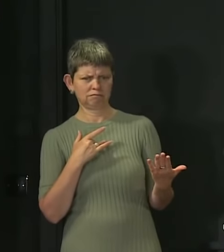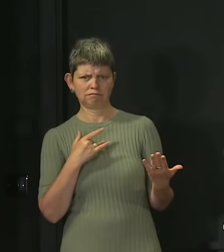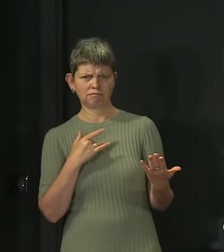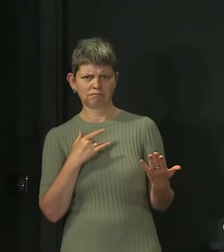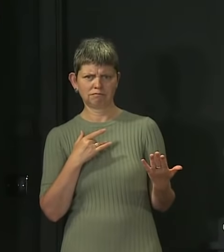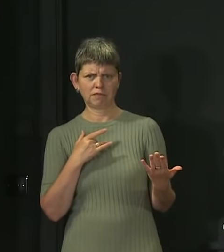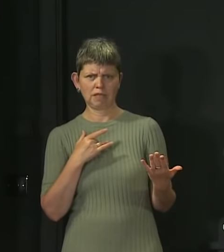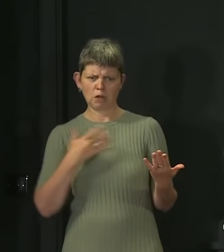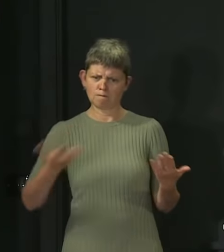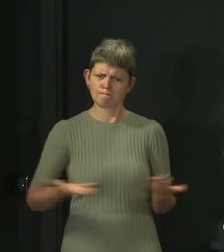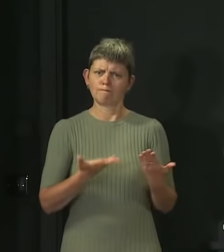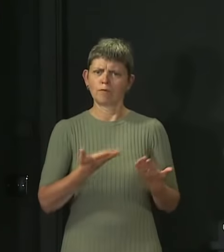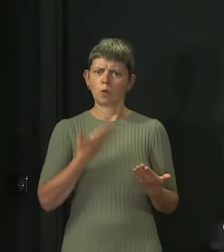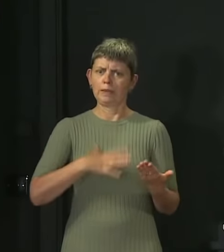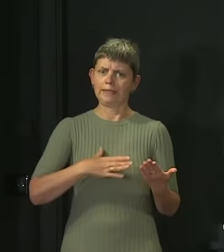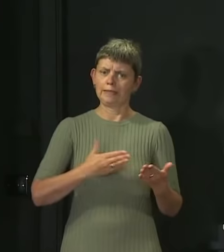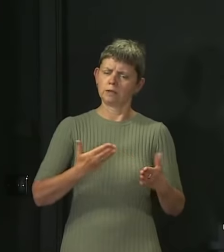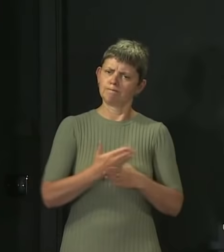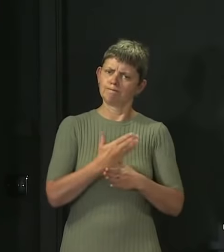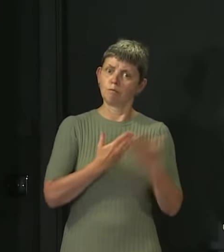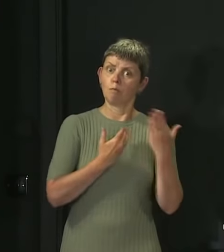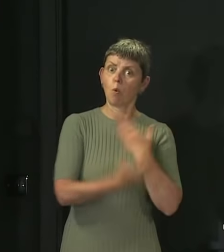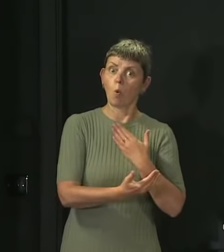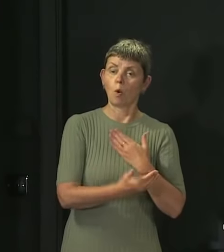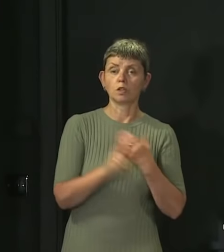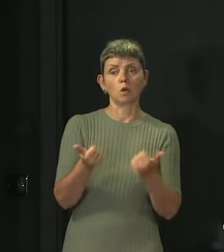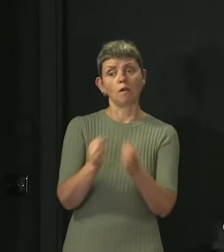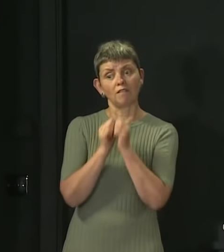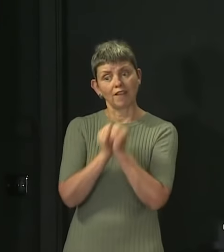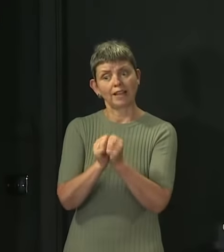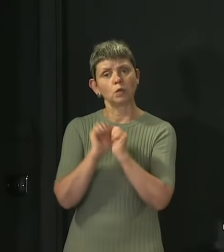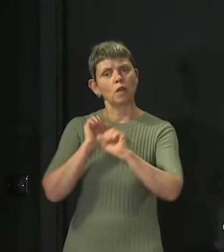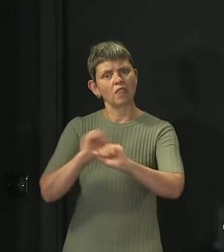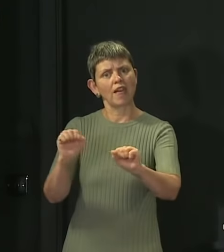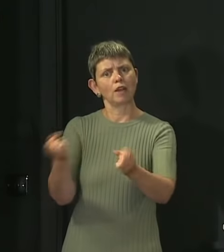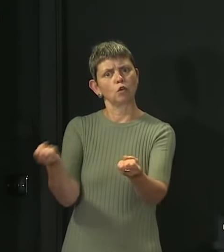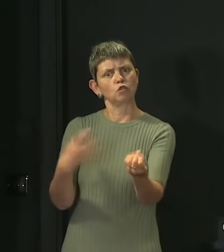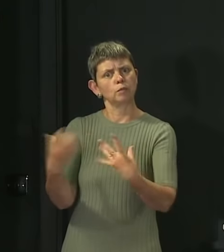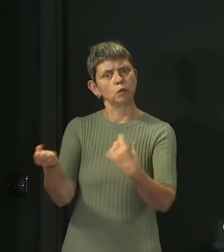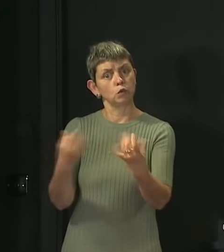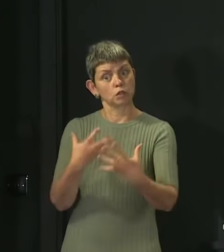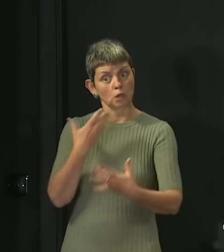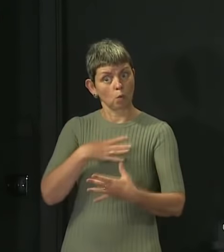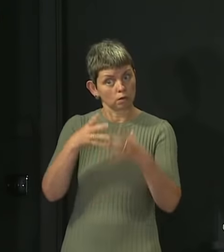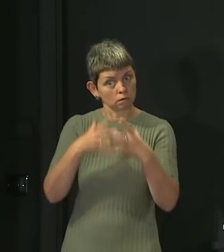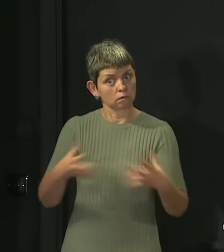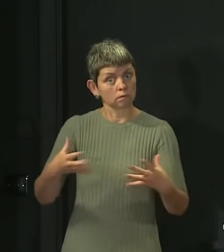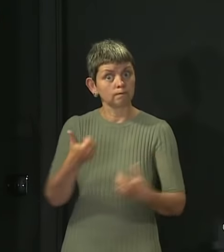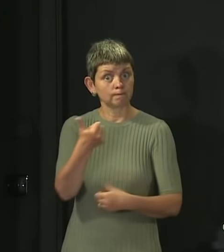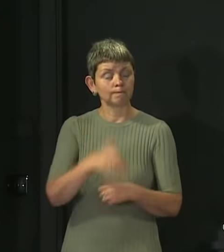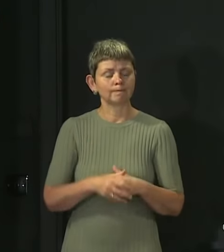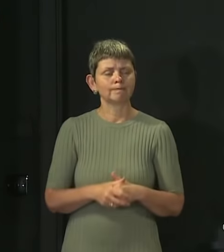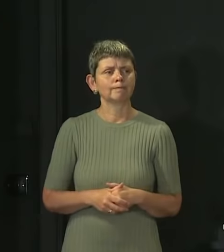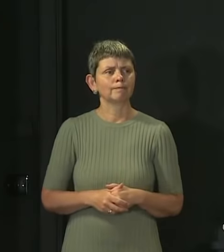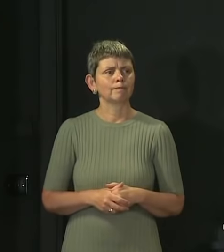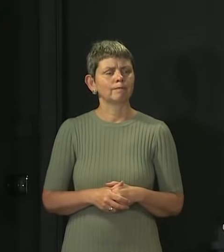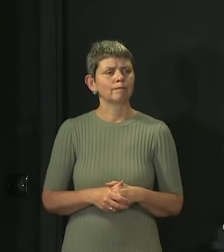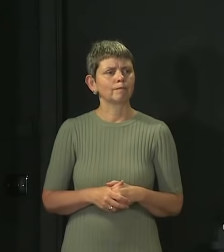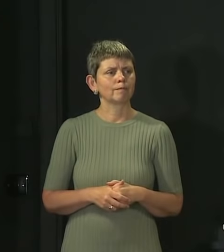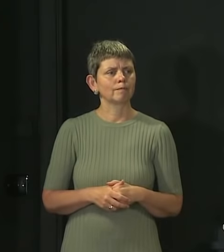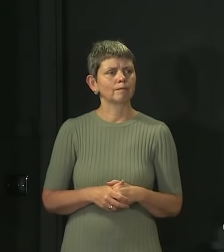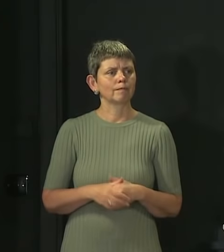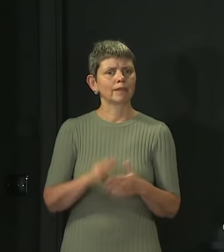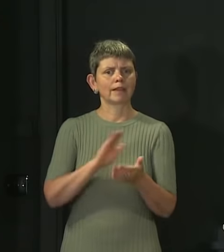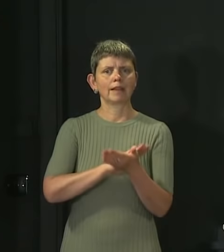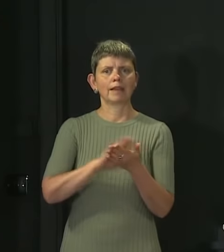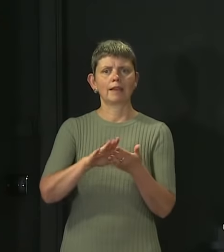government to go further. So I hugely value that contribution and want to see it continue and strengthen. Alistair Grant from The